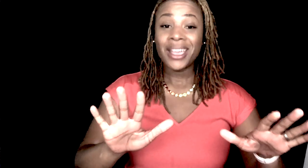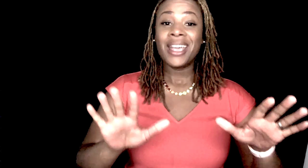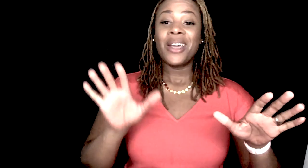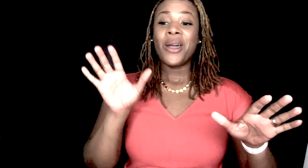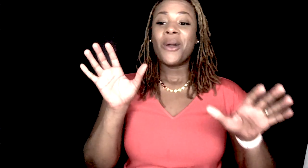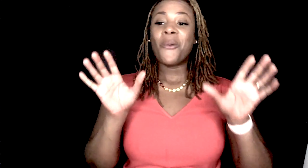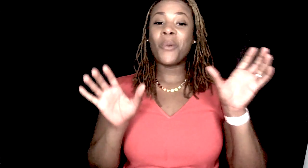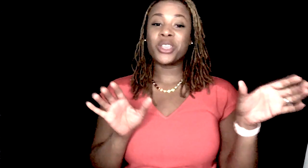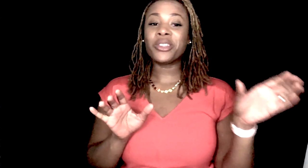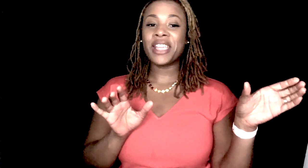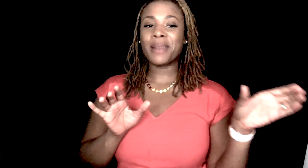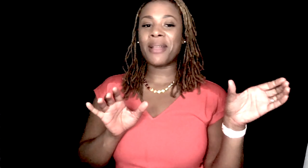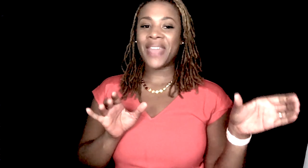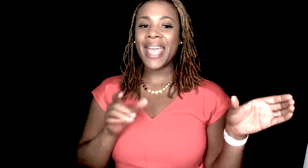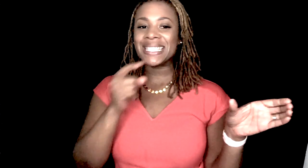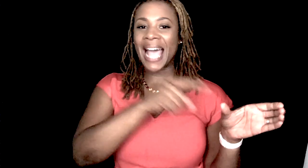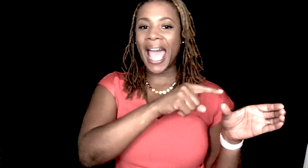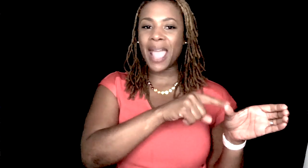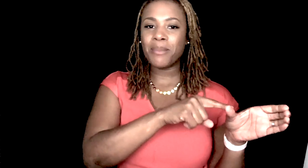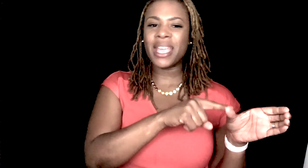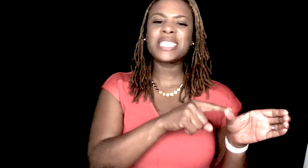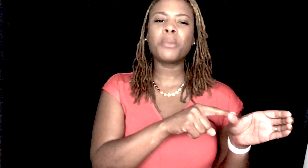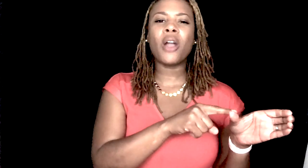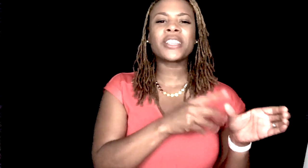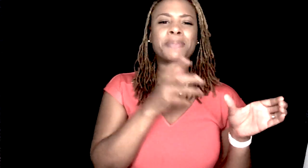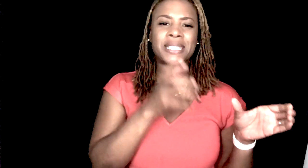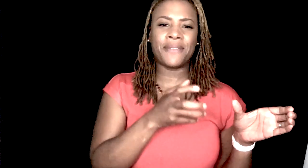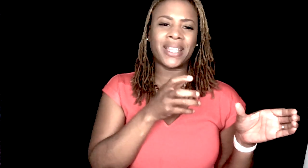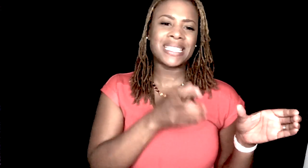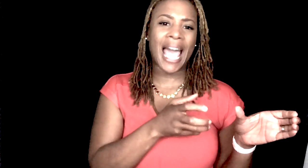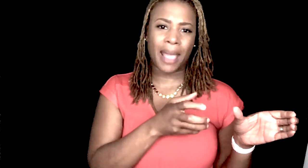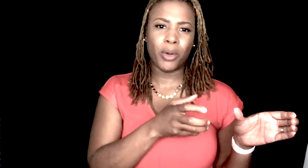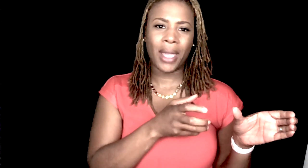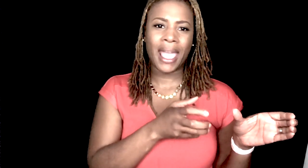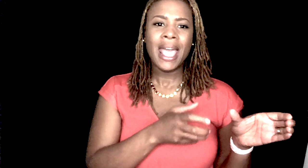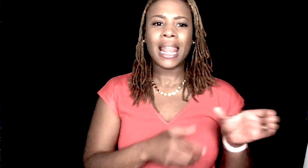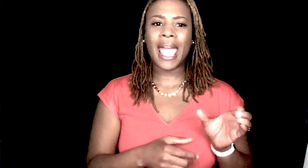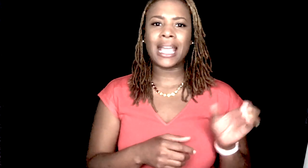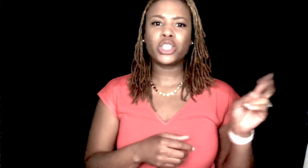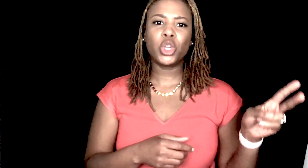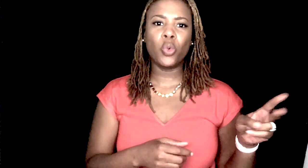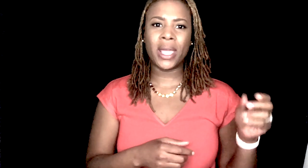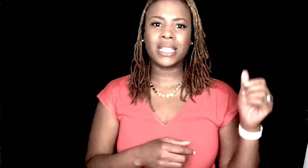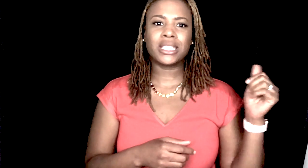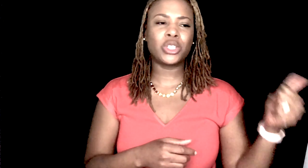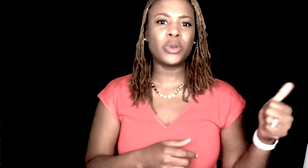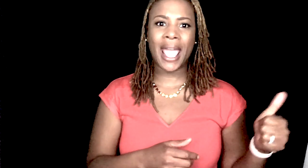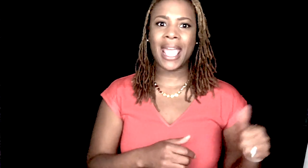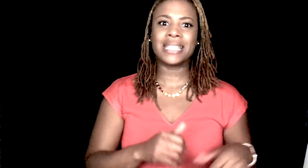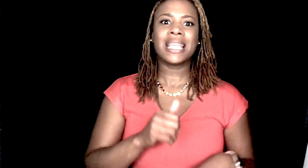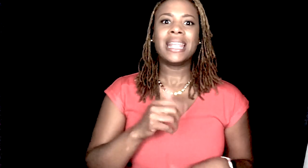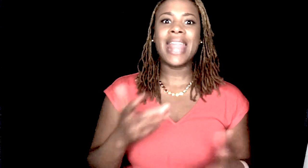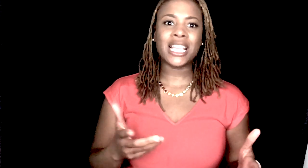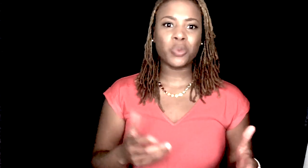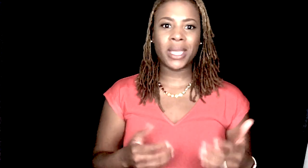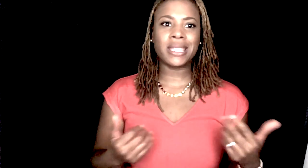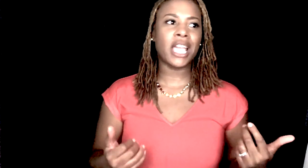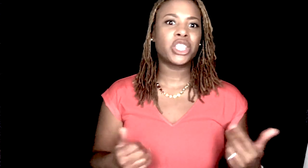However, when you're thinking about that time, it's more of a specific time. Okay. Like two weeks, two days, next week, next year,